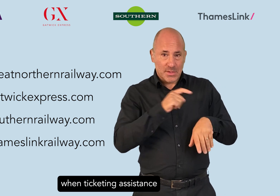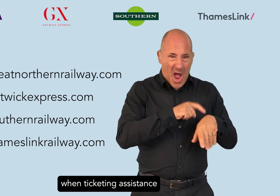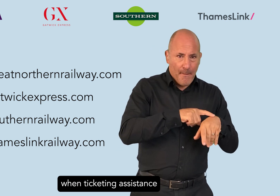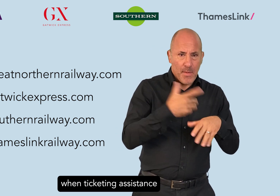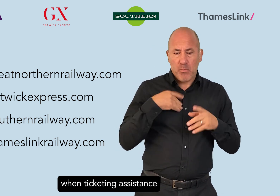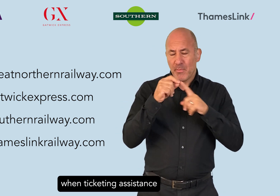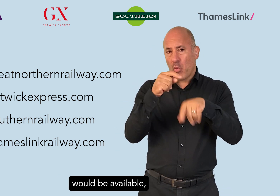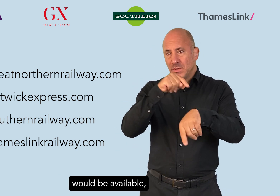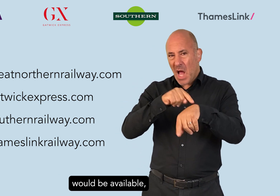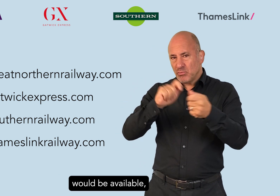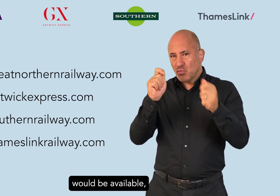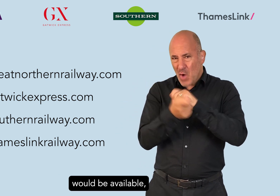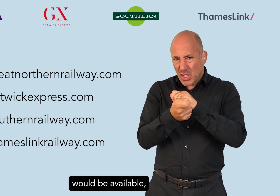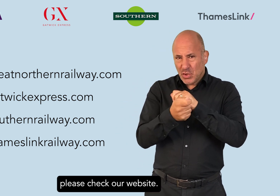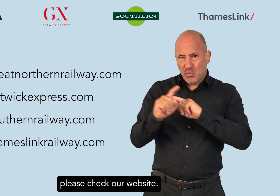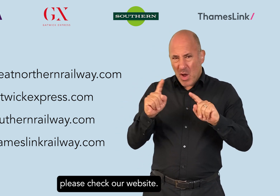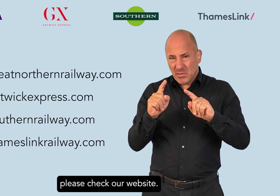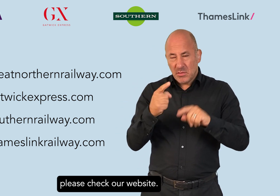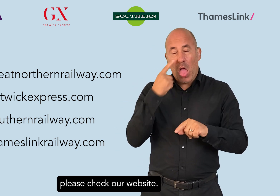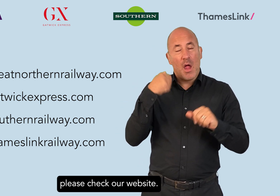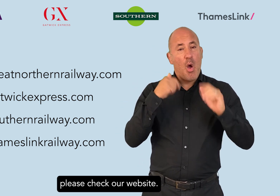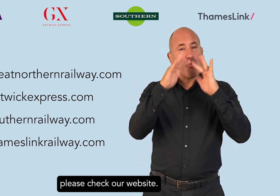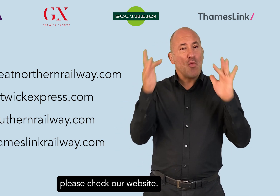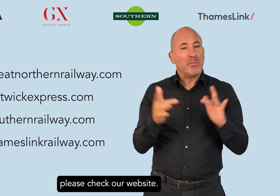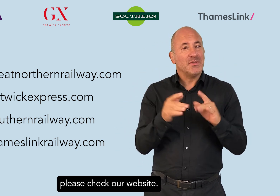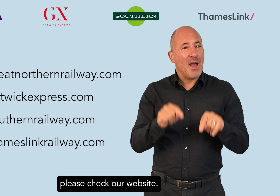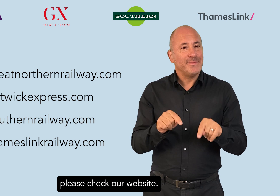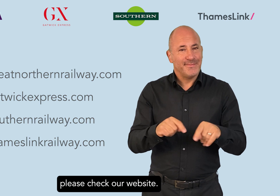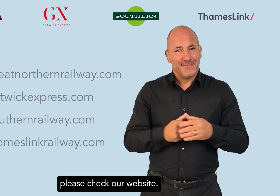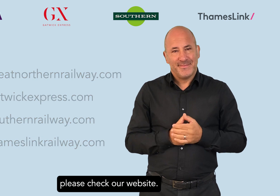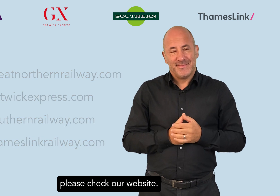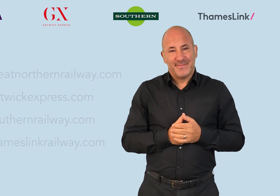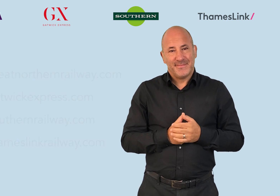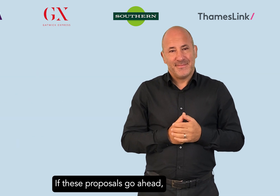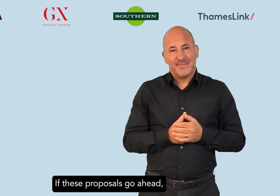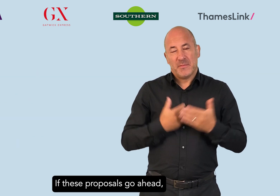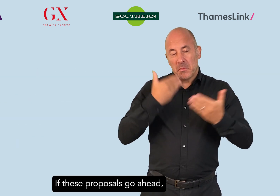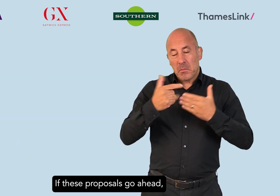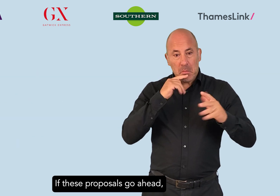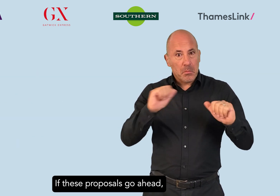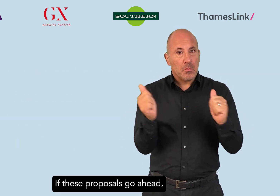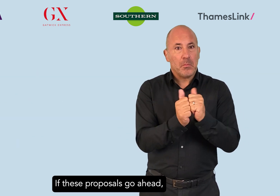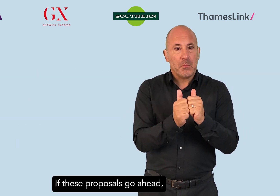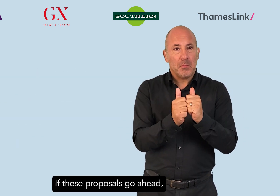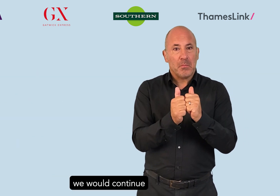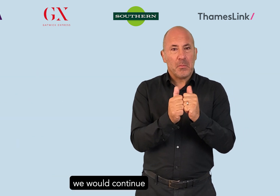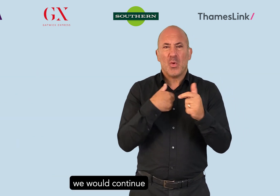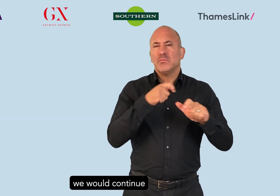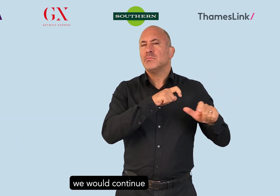ticketing assistance would be available, please check our website. If these proposals go ahead, we would continue